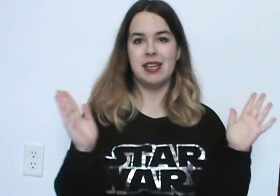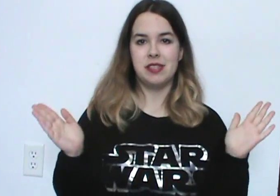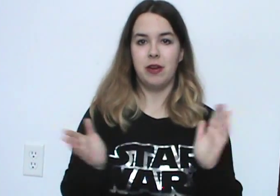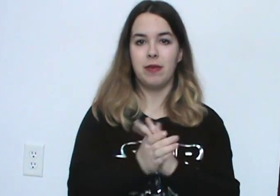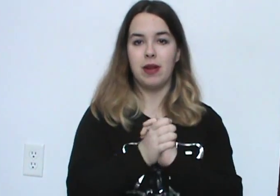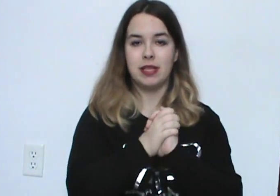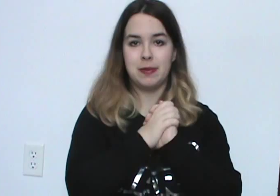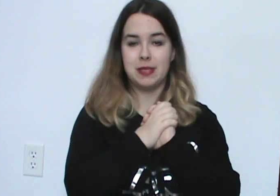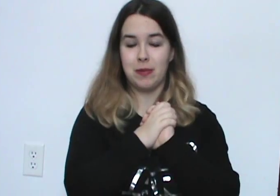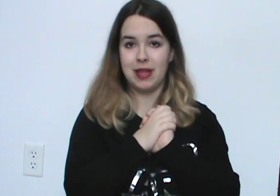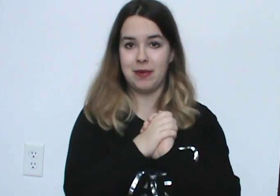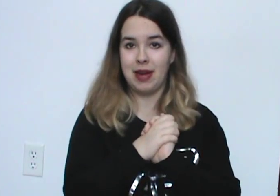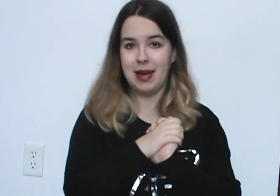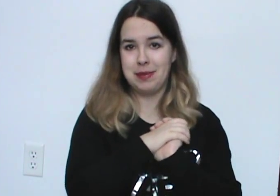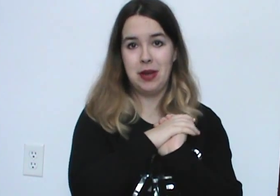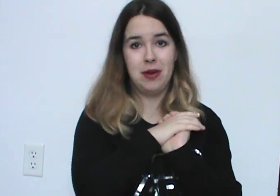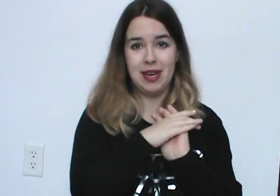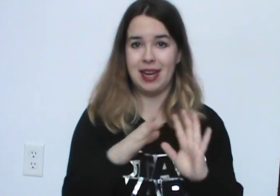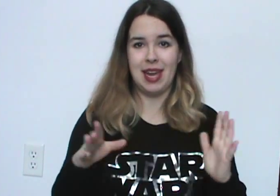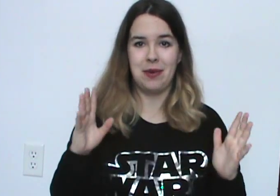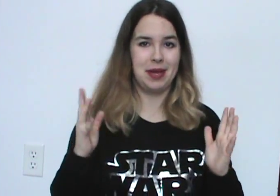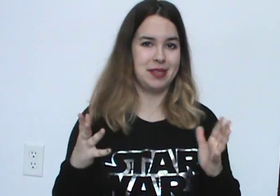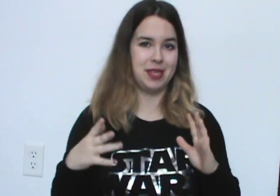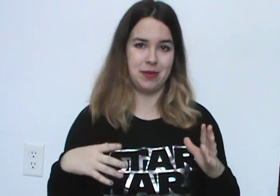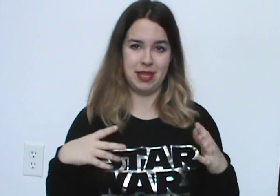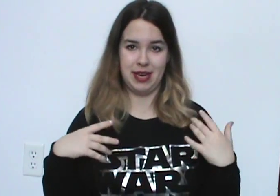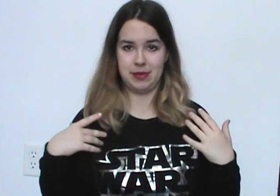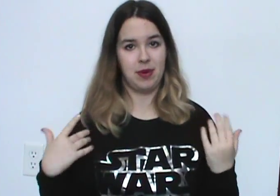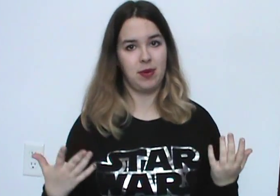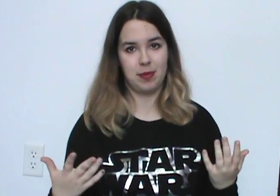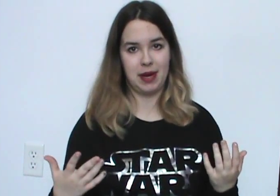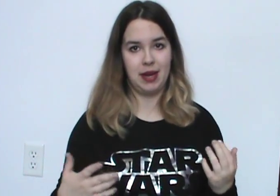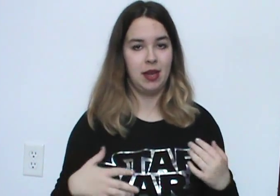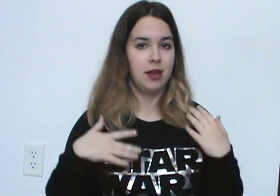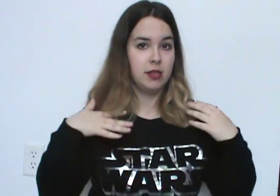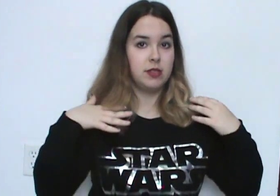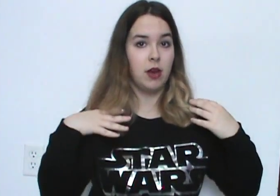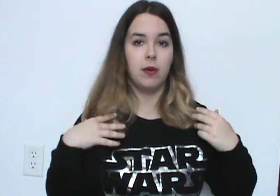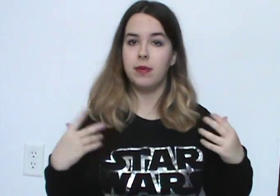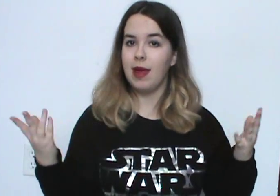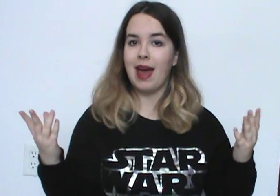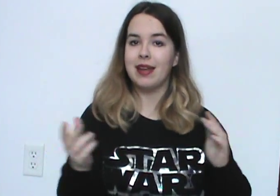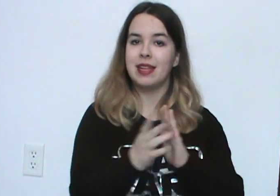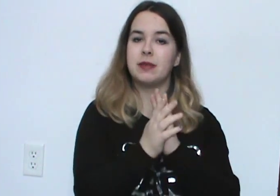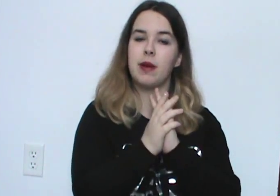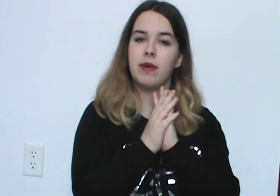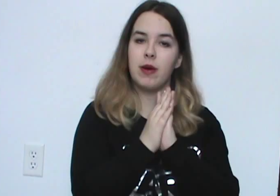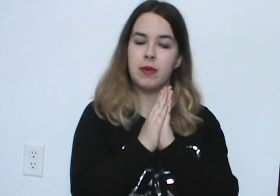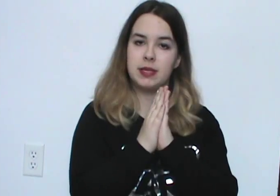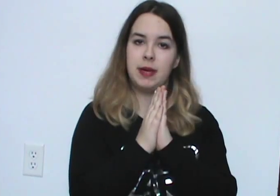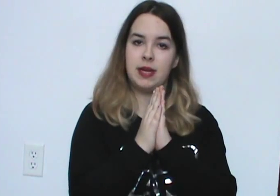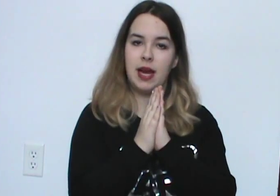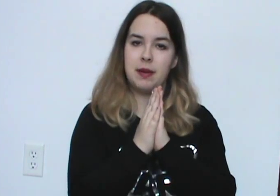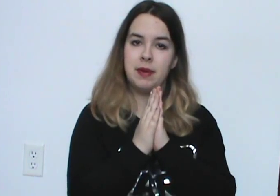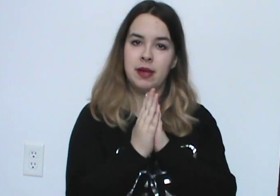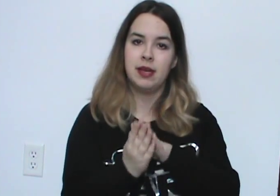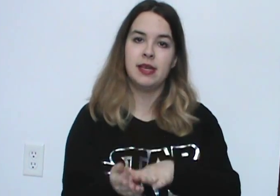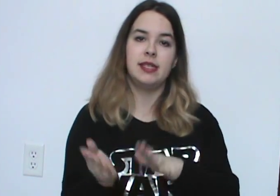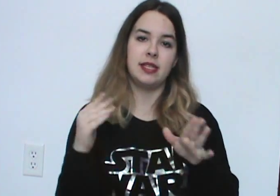and just overall this was a really great episode and I can't wait to see what the next one will bring. So yeah, that's my review on One Spot Time, Season